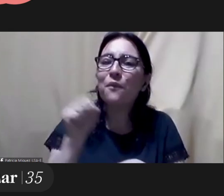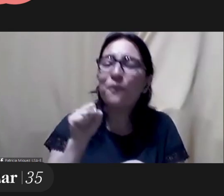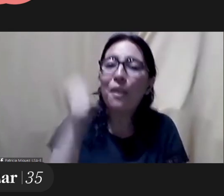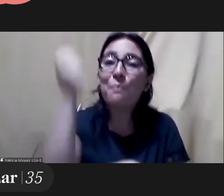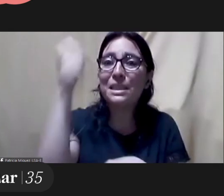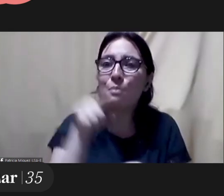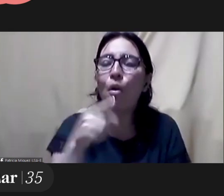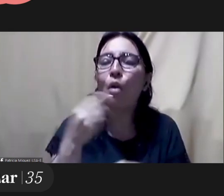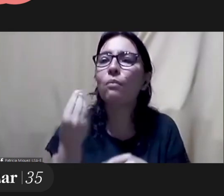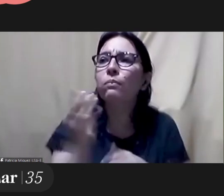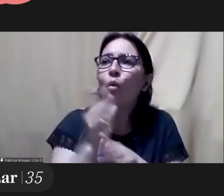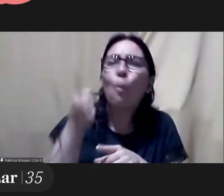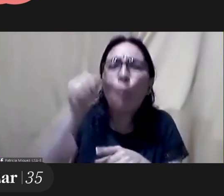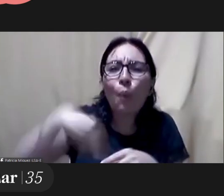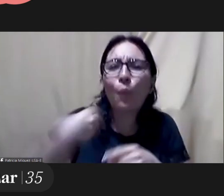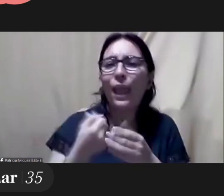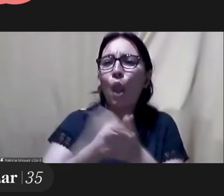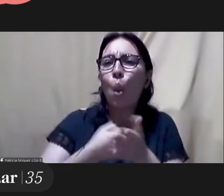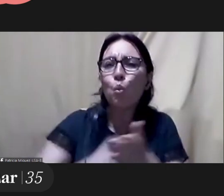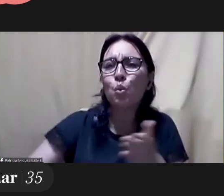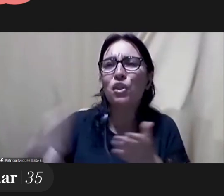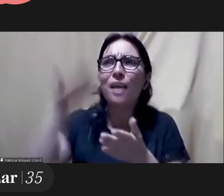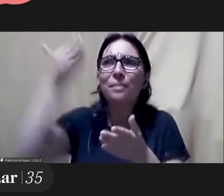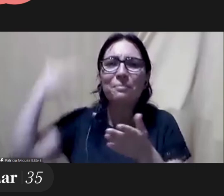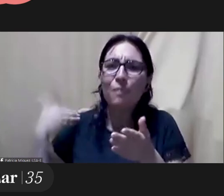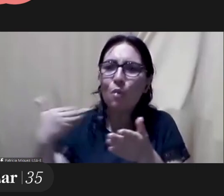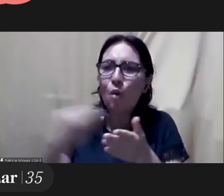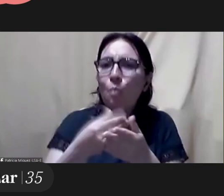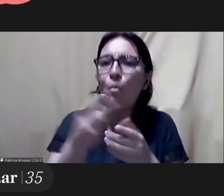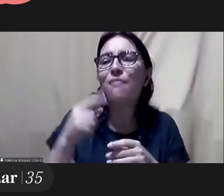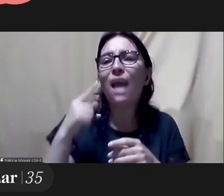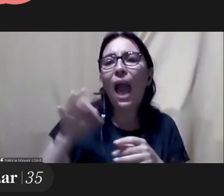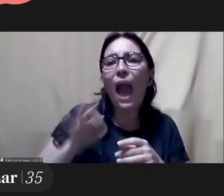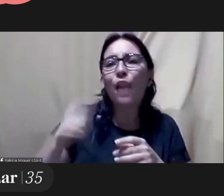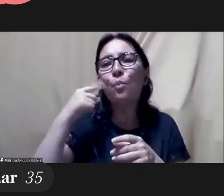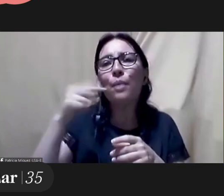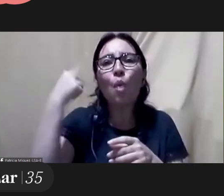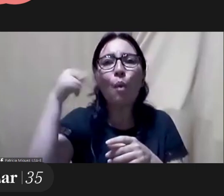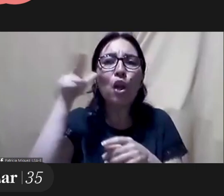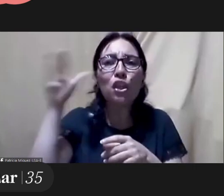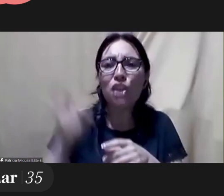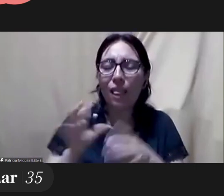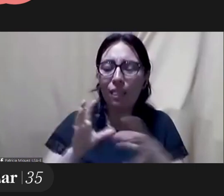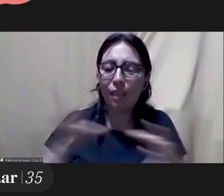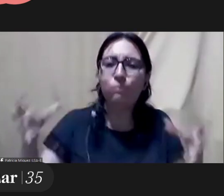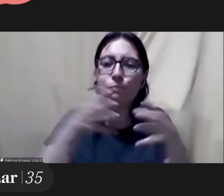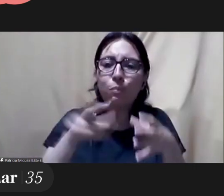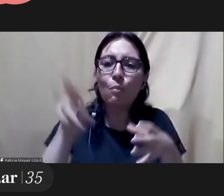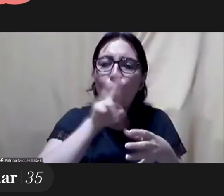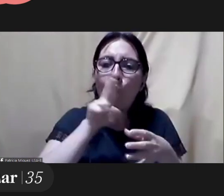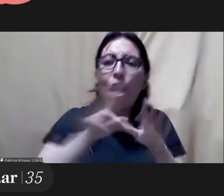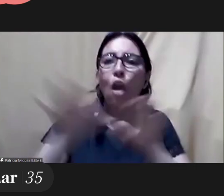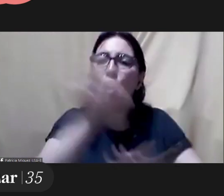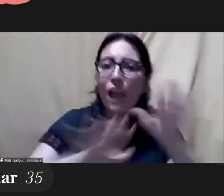the genesis of struggles, what she spoke about the 80s, those women who got organized as pioneers to put